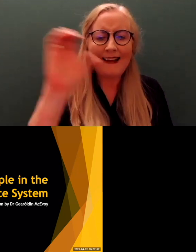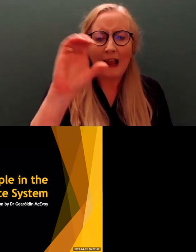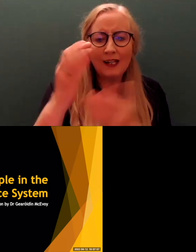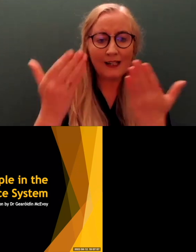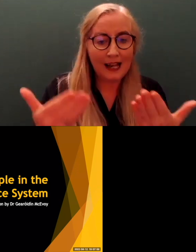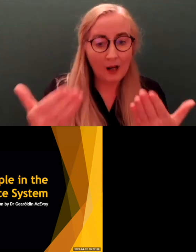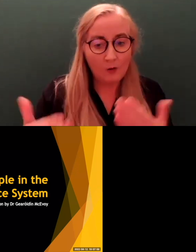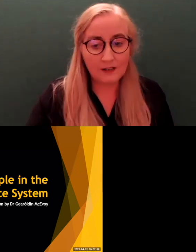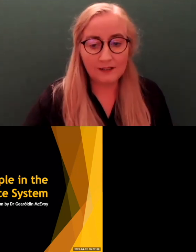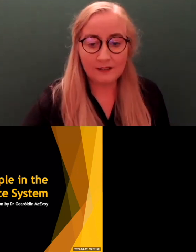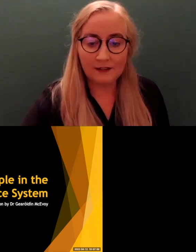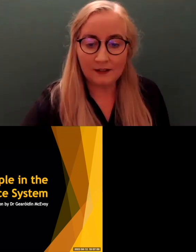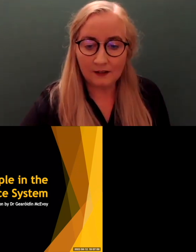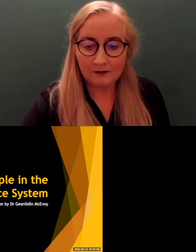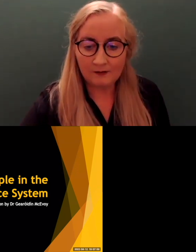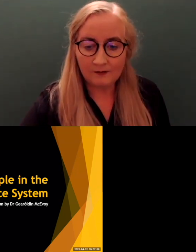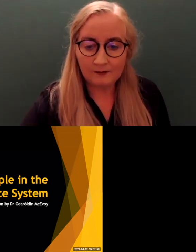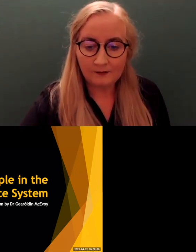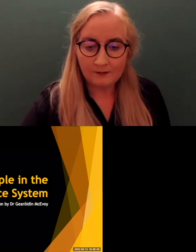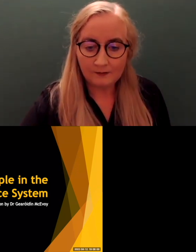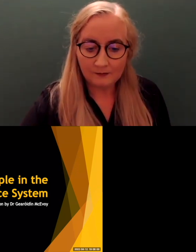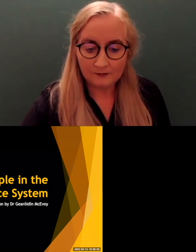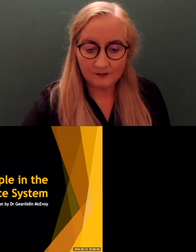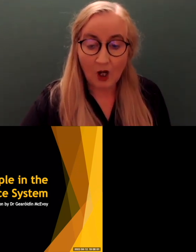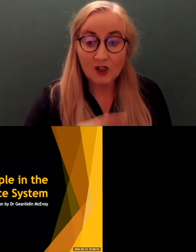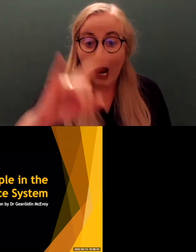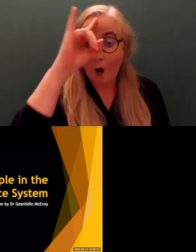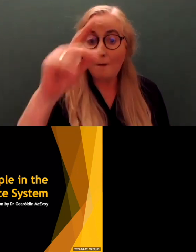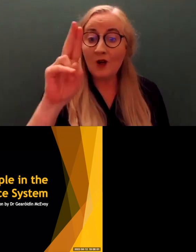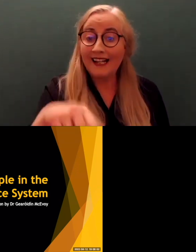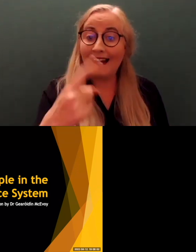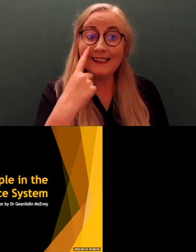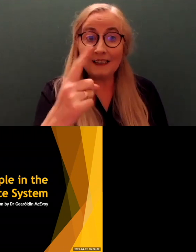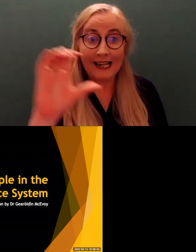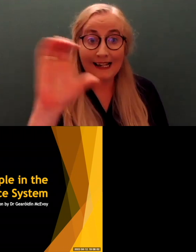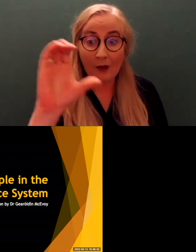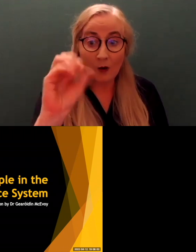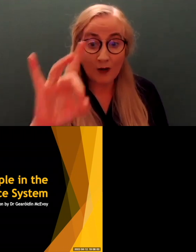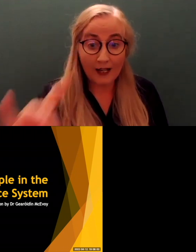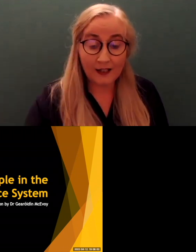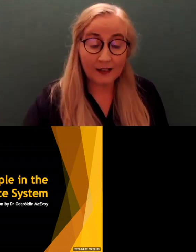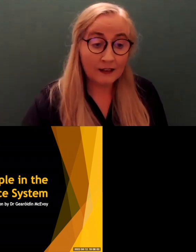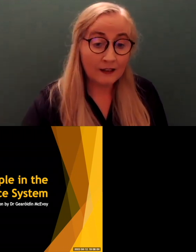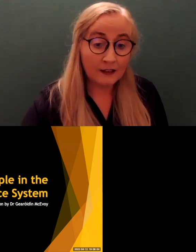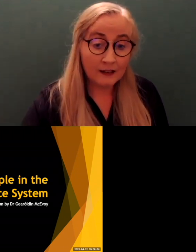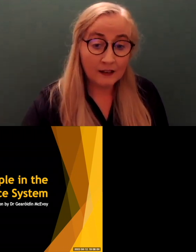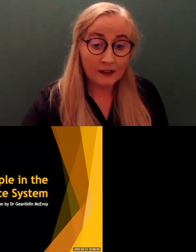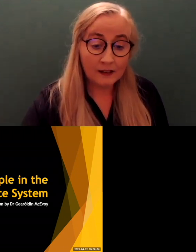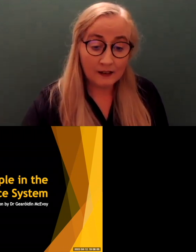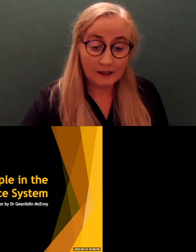You should be able to see Catherine. really hope you can, because I can see a different thing than everyone else can see. Someone just let me know in the chat.